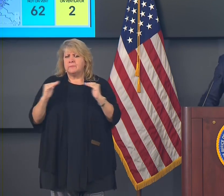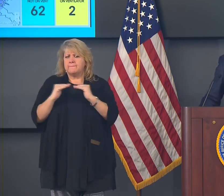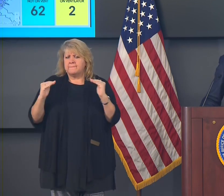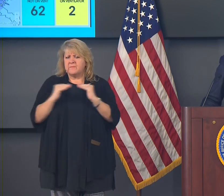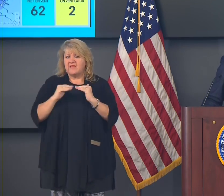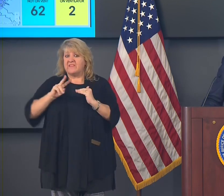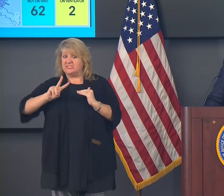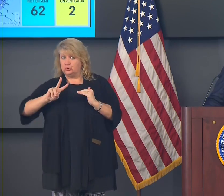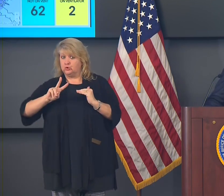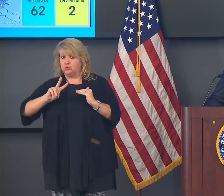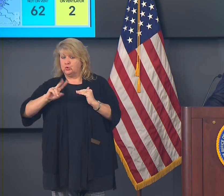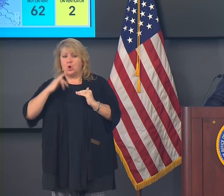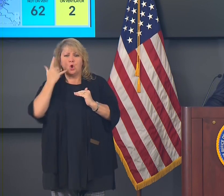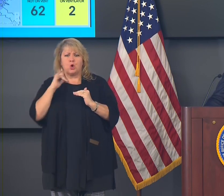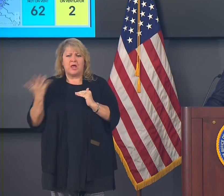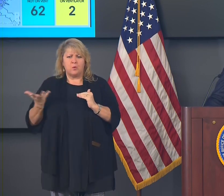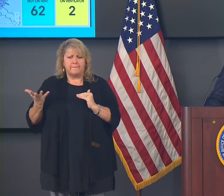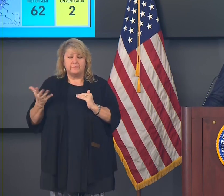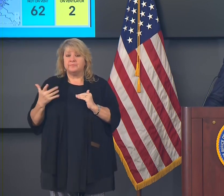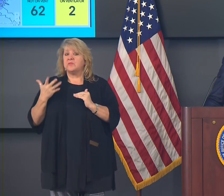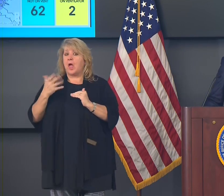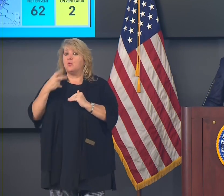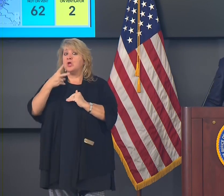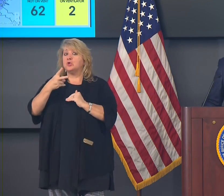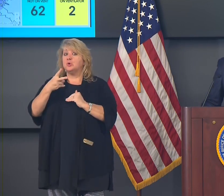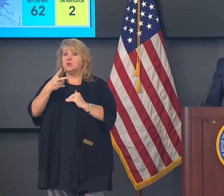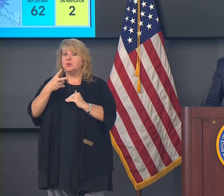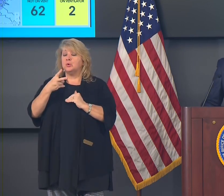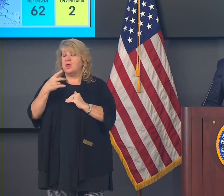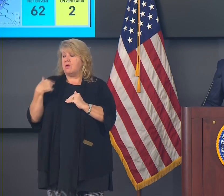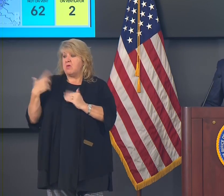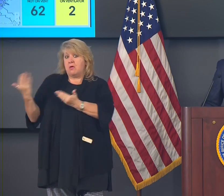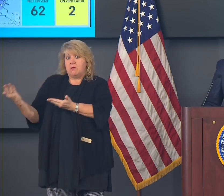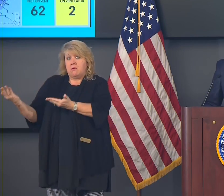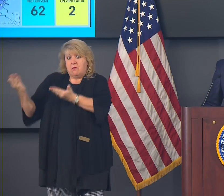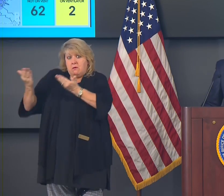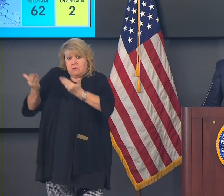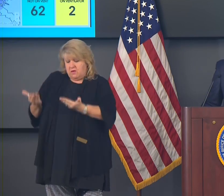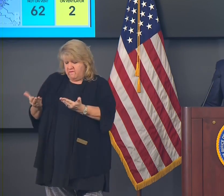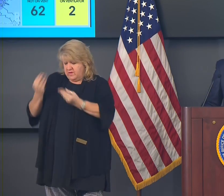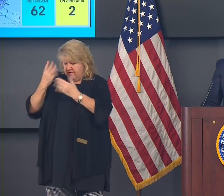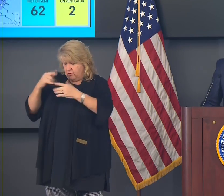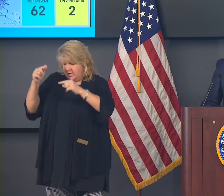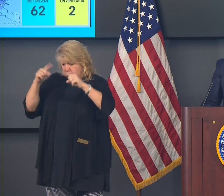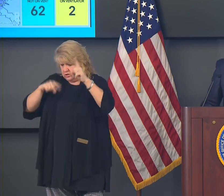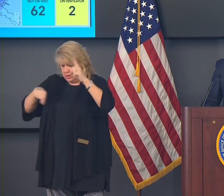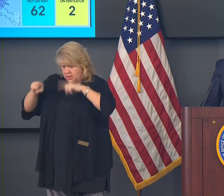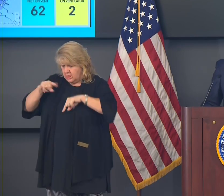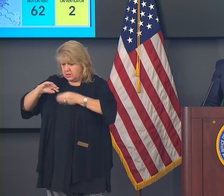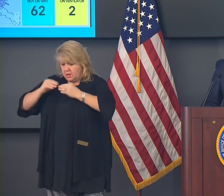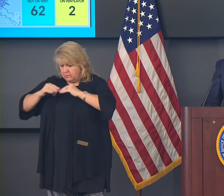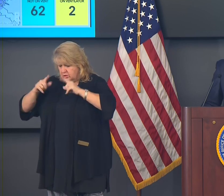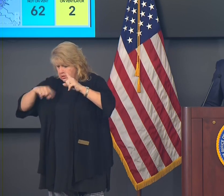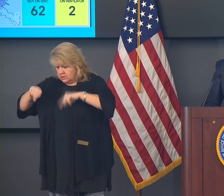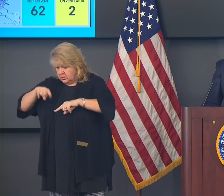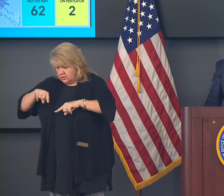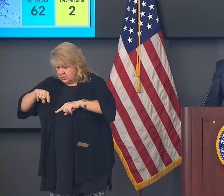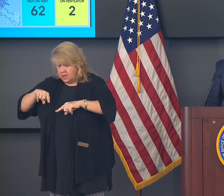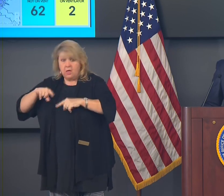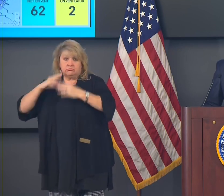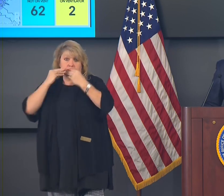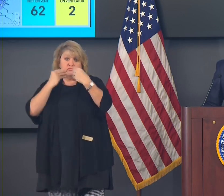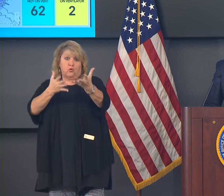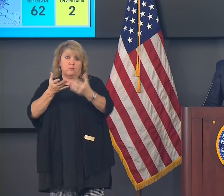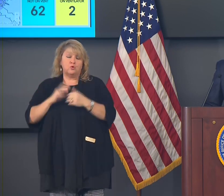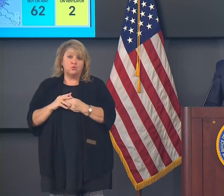I do want you to see the same information that I was presented with when making this decision. You know, they say a picture is worth a